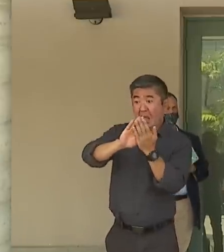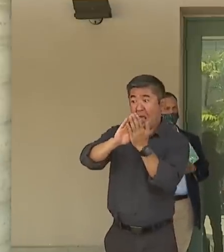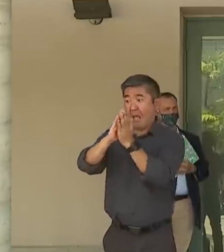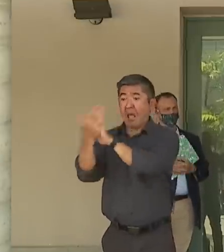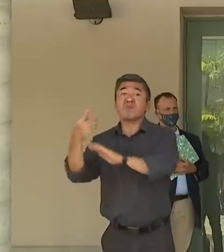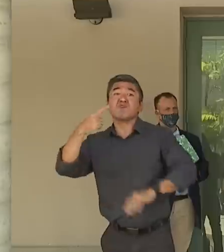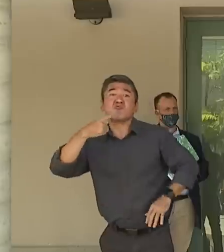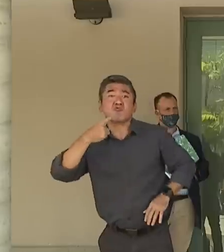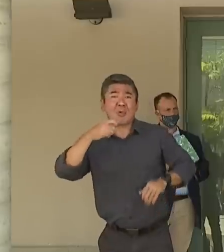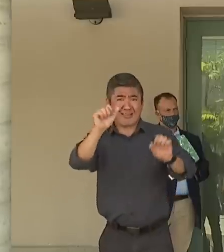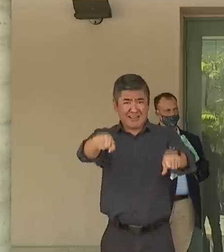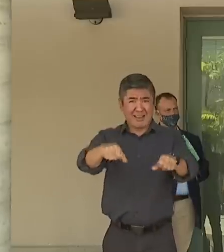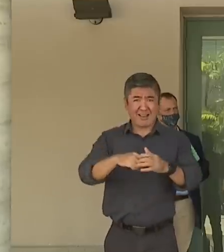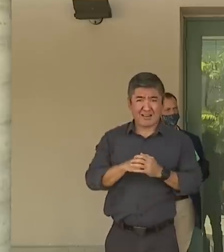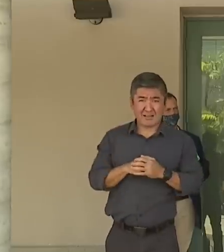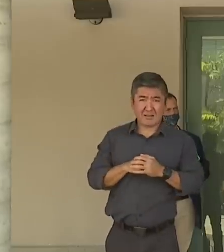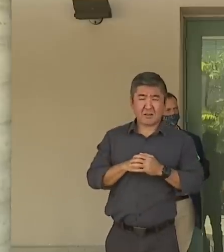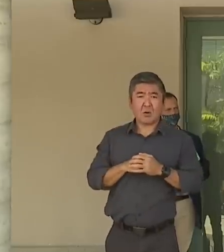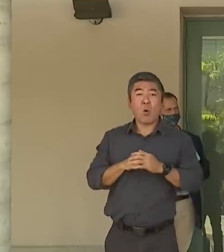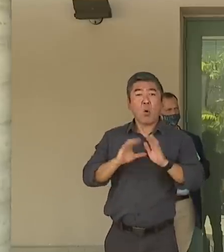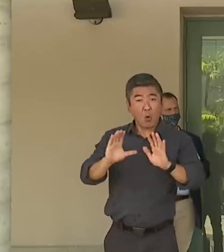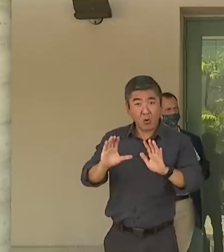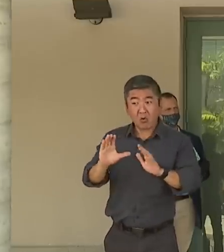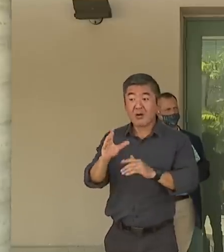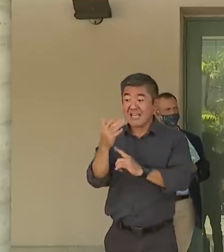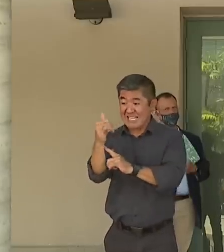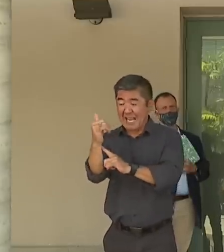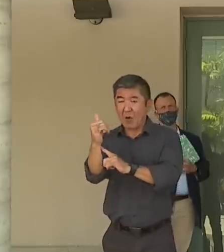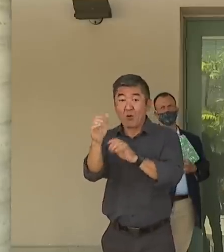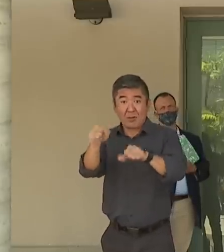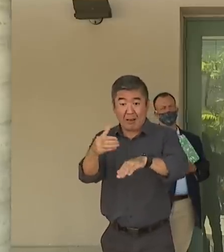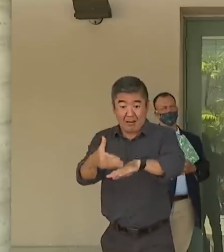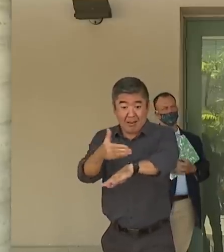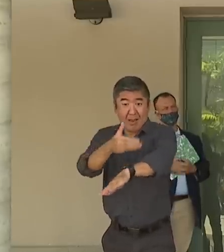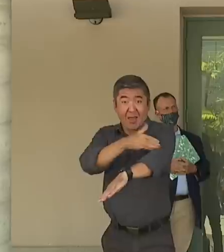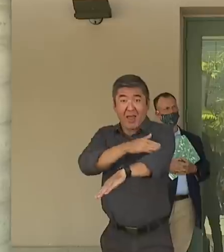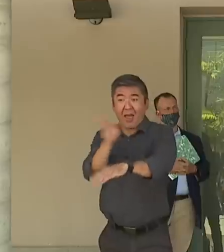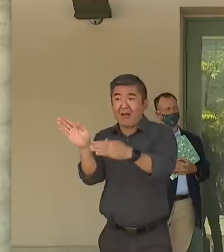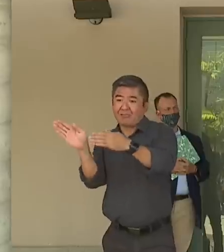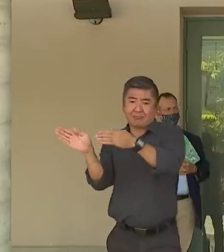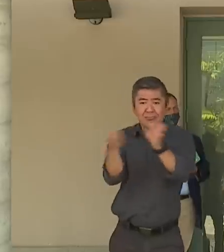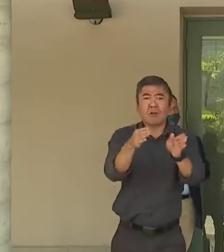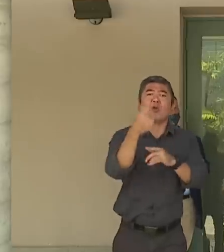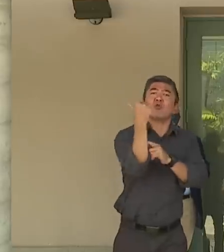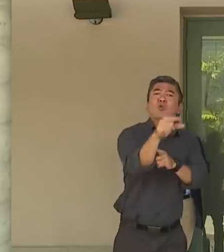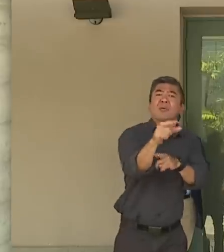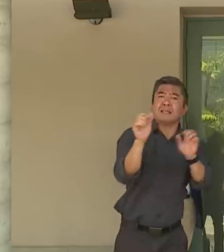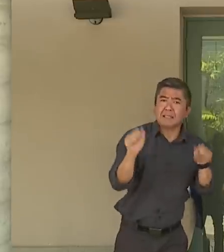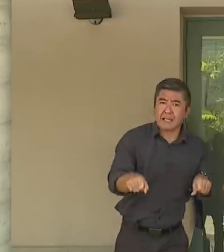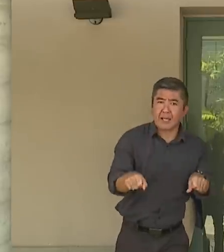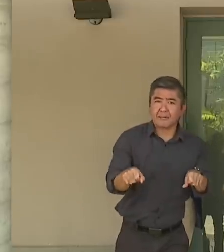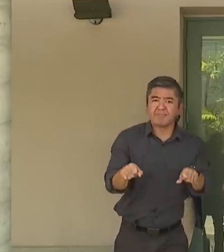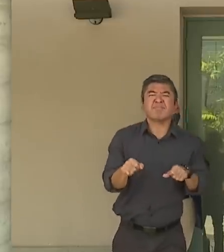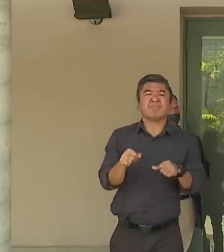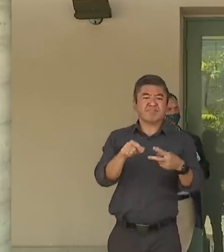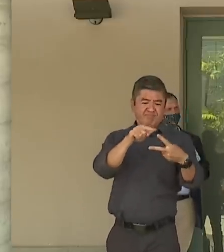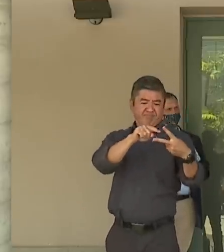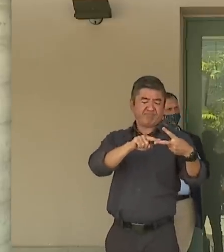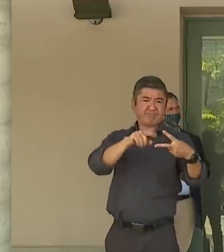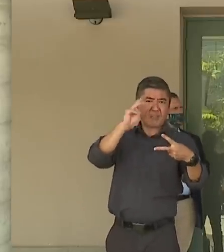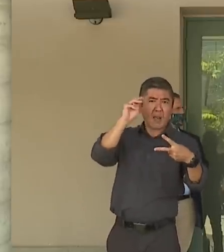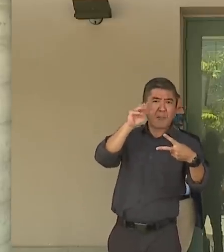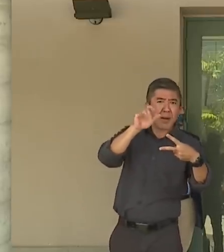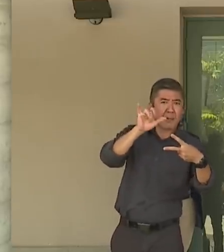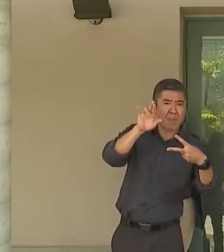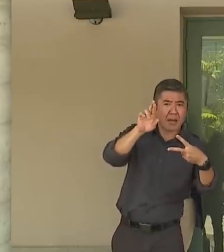or they could get much improved really quickly if people do the right things. And it's why, as the mayor and the governor emphasized,